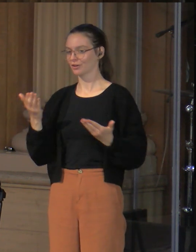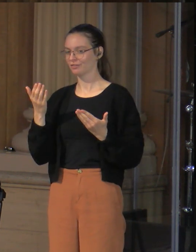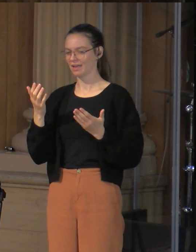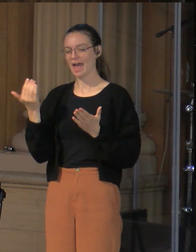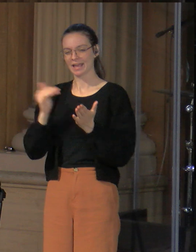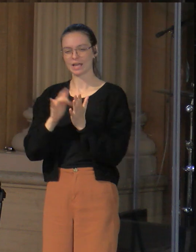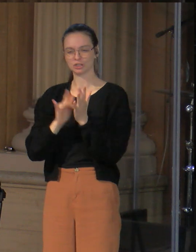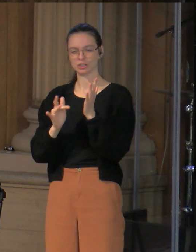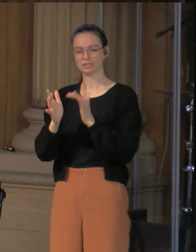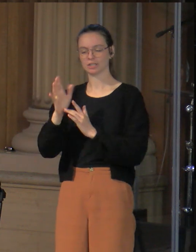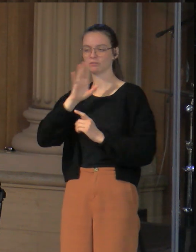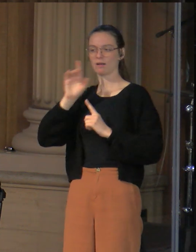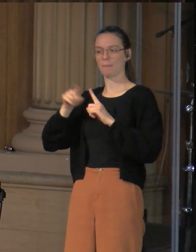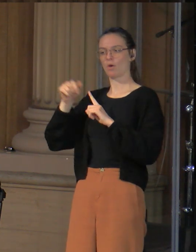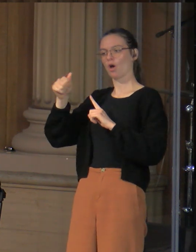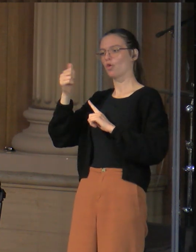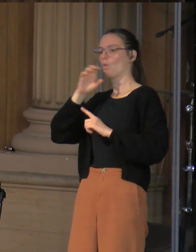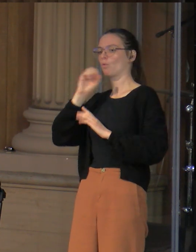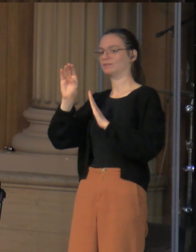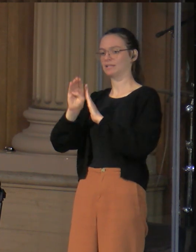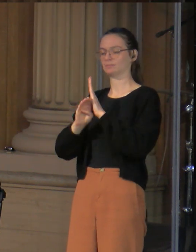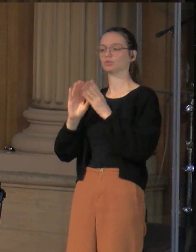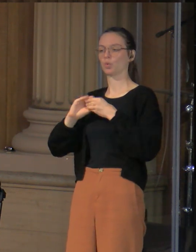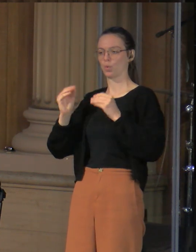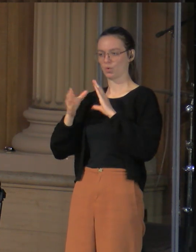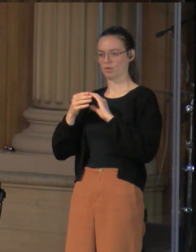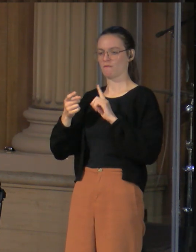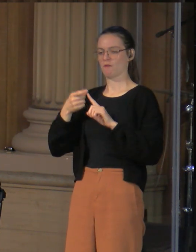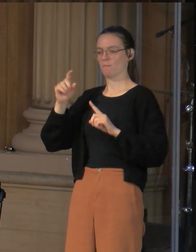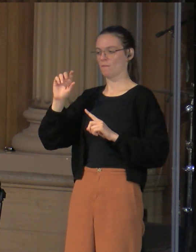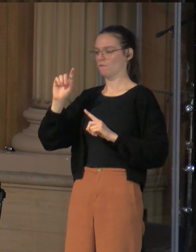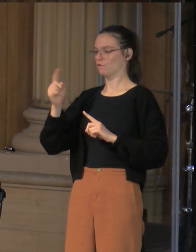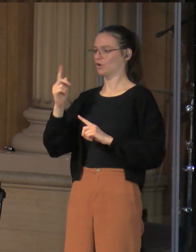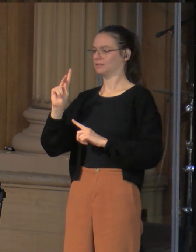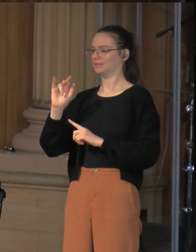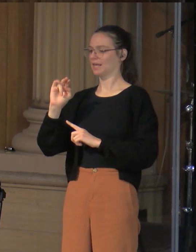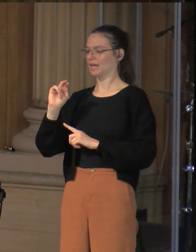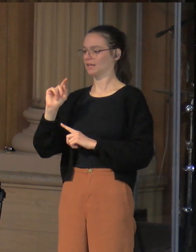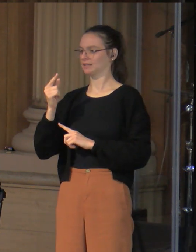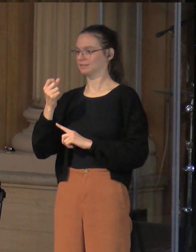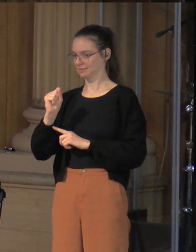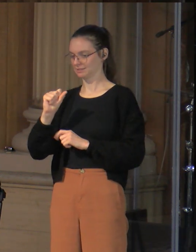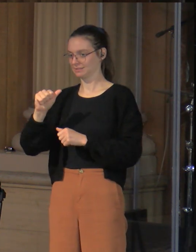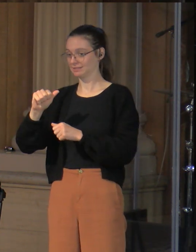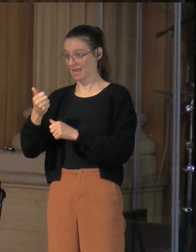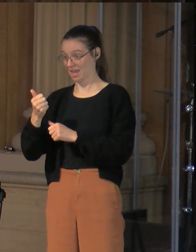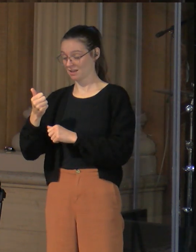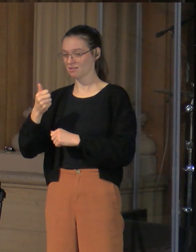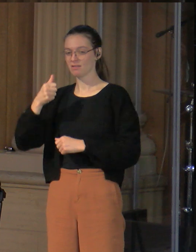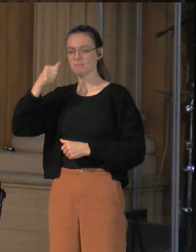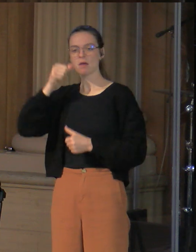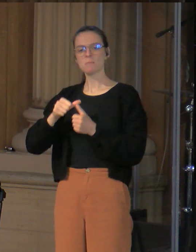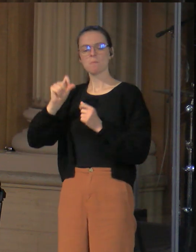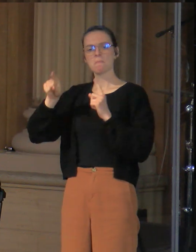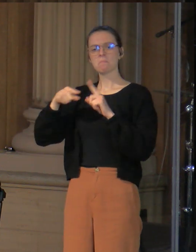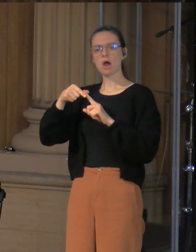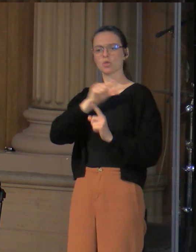story. This one's in 1 Kings 10, and it's the story where the queen of Sheba, or the queen of the south, heard that Solomon was